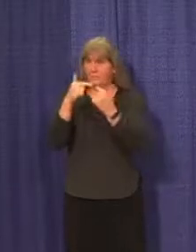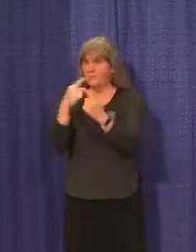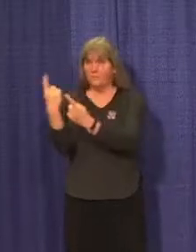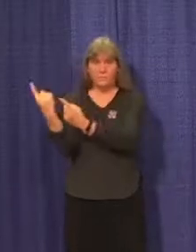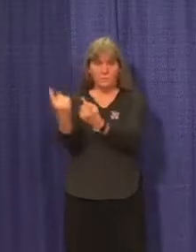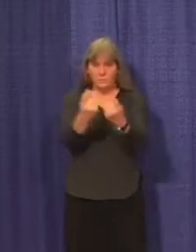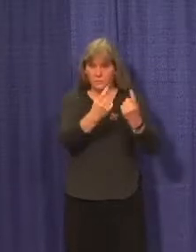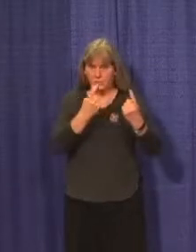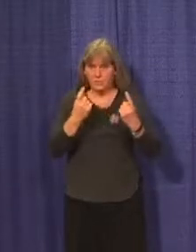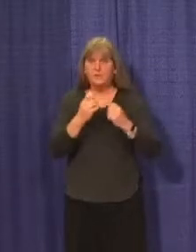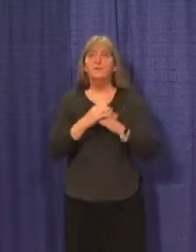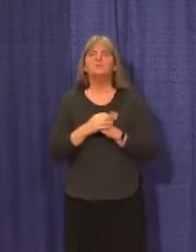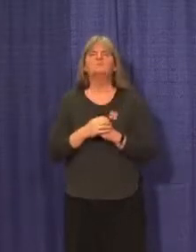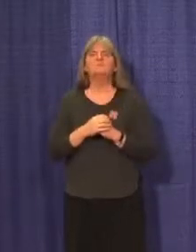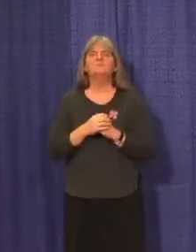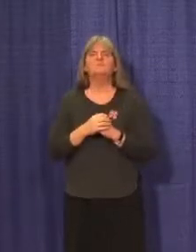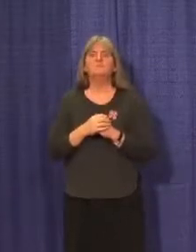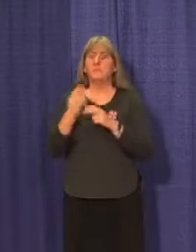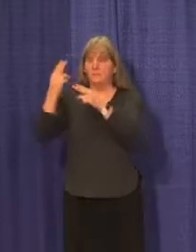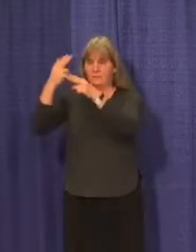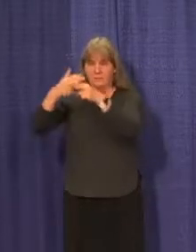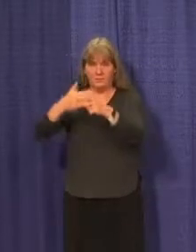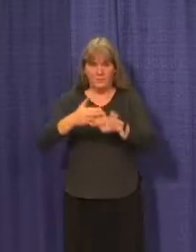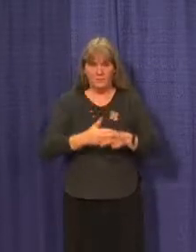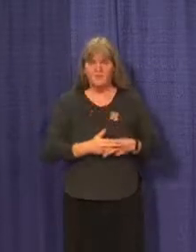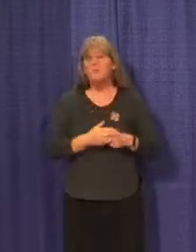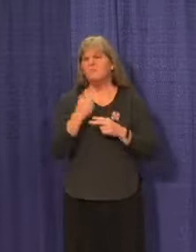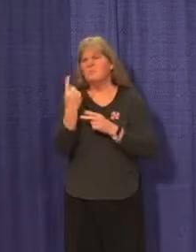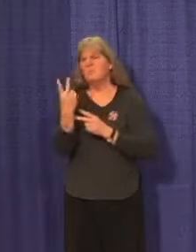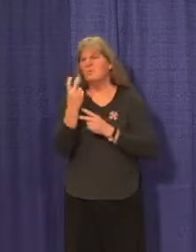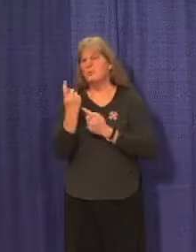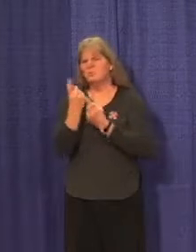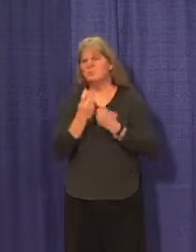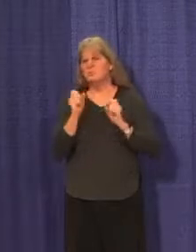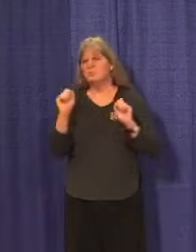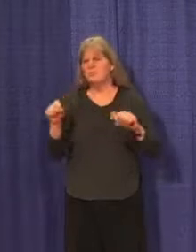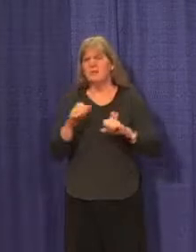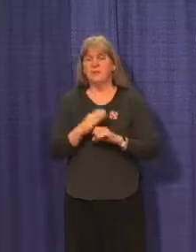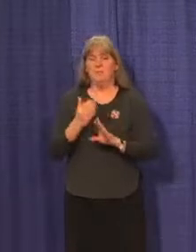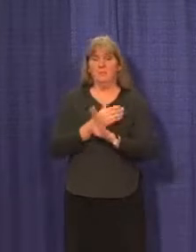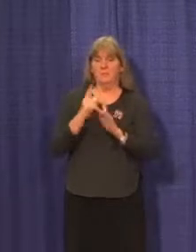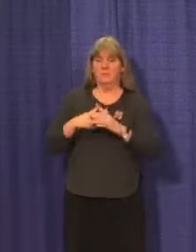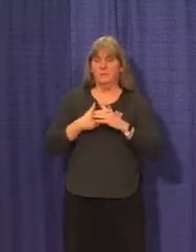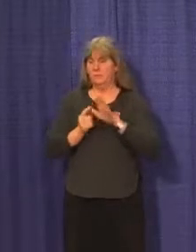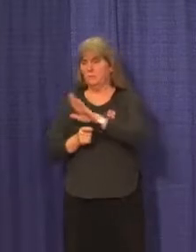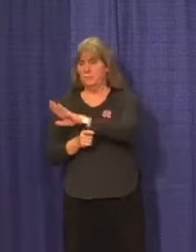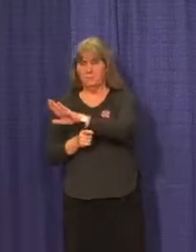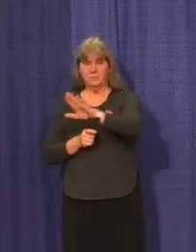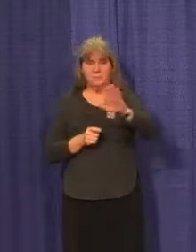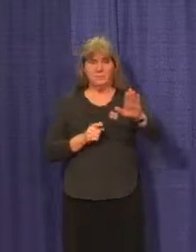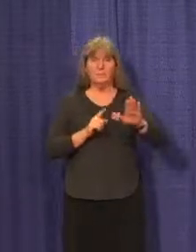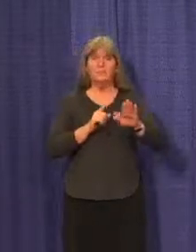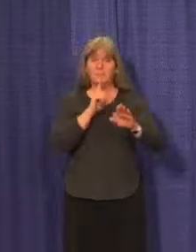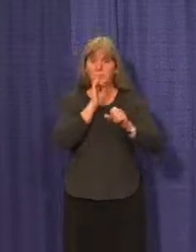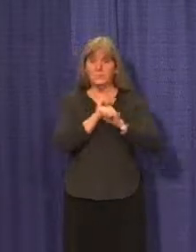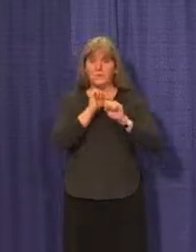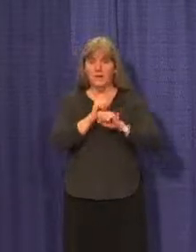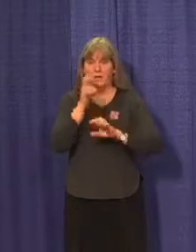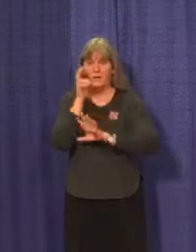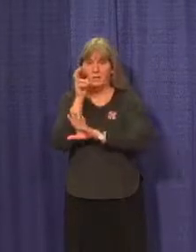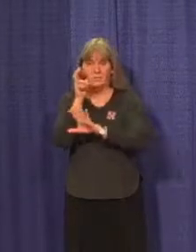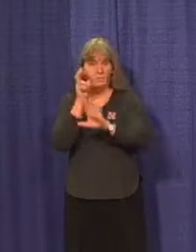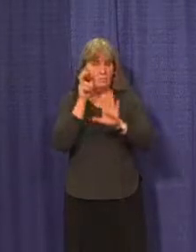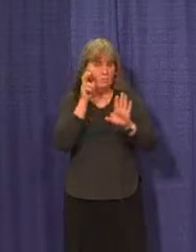lines for questions from reporters. We will call you by name, and you will each have two questions. Before we begin, I would like to verify that everyone can hear us.